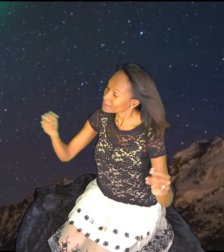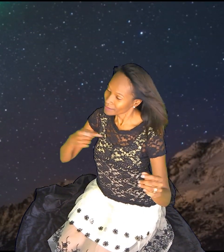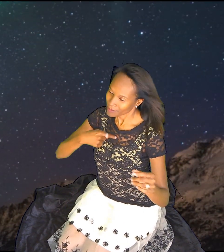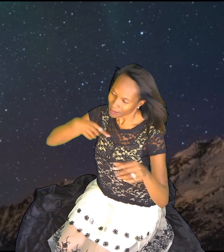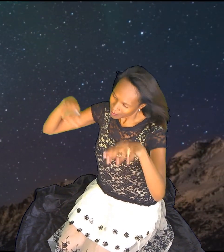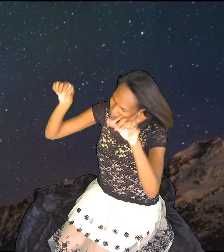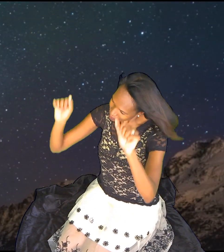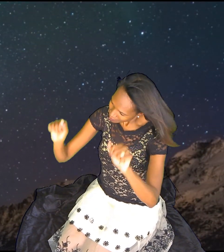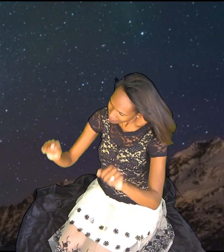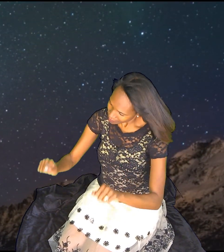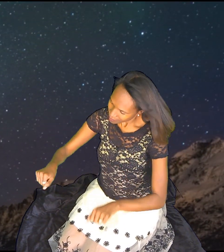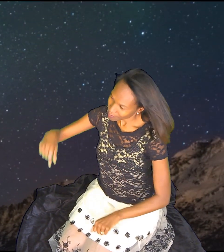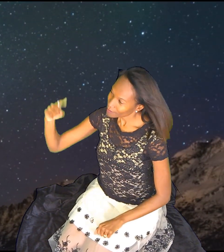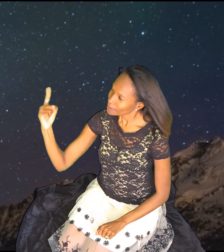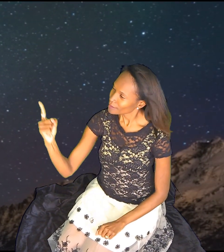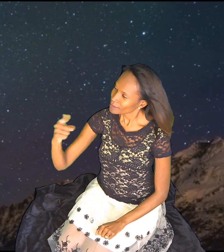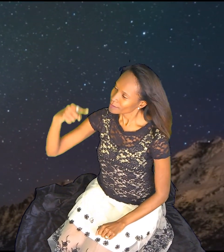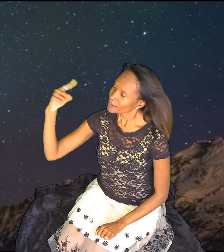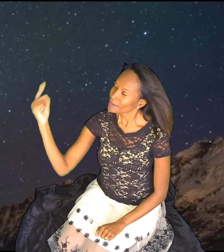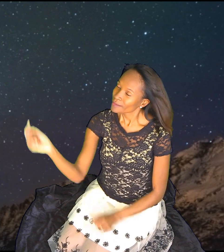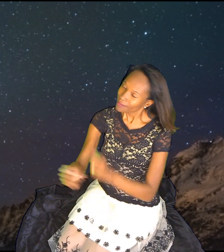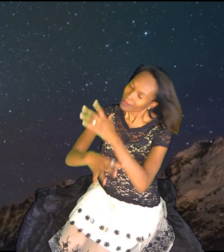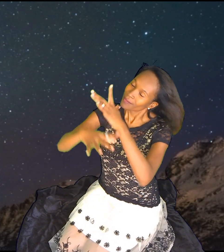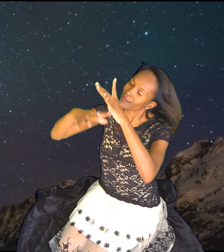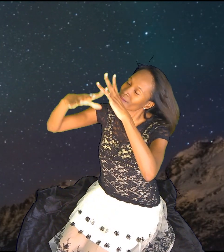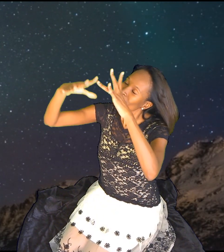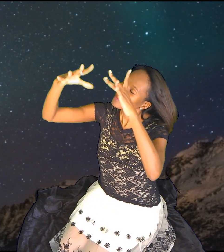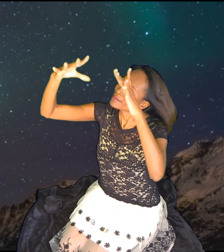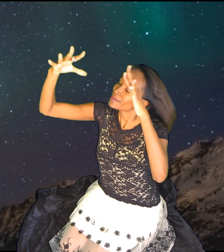I can only imagine